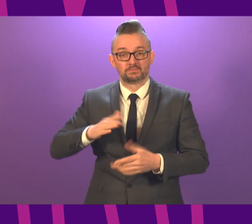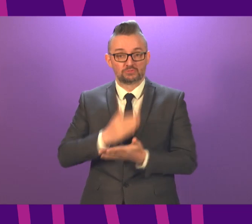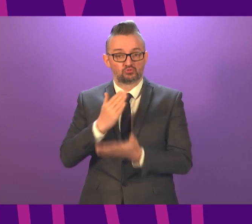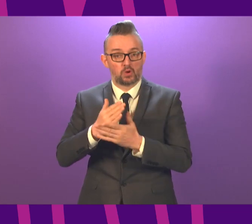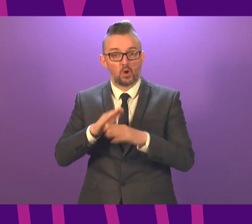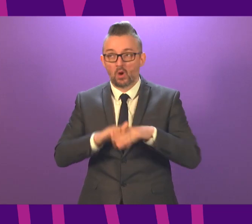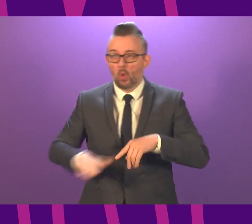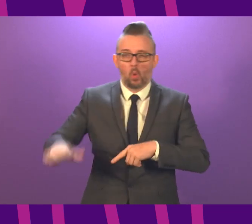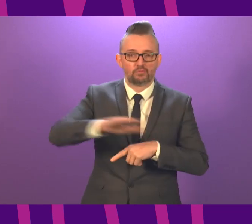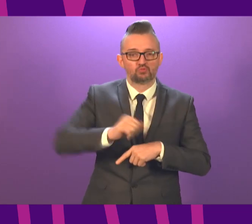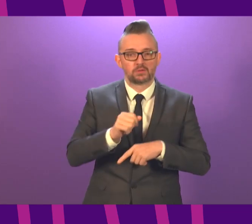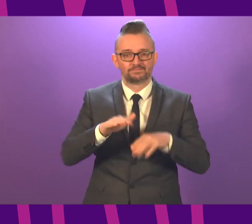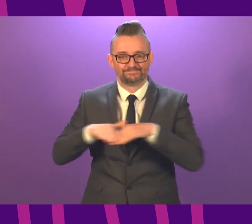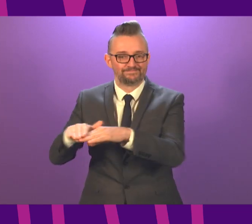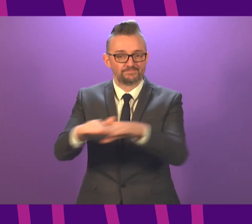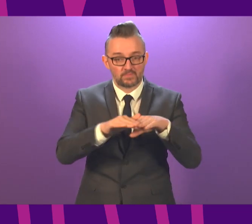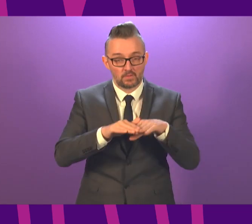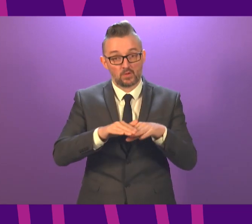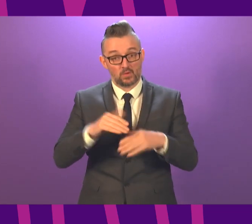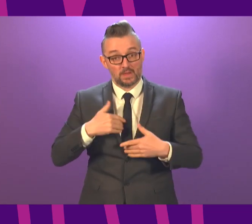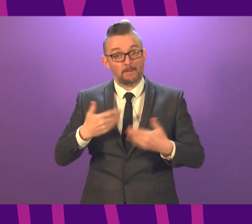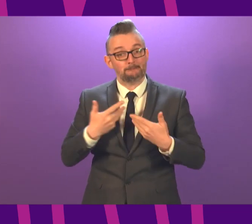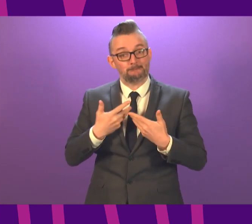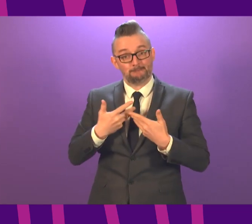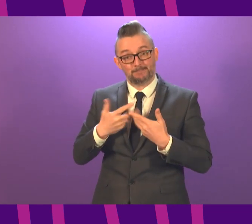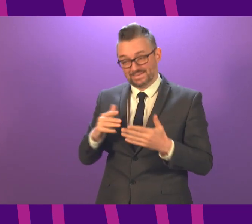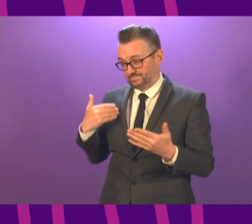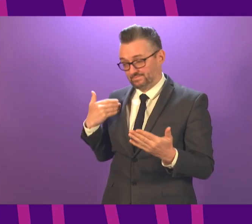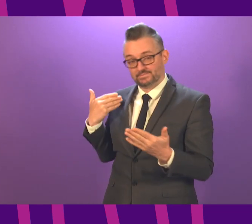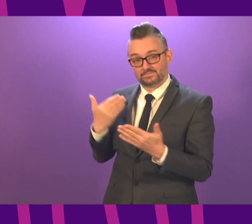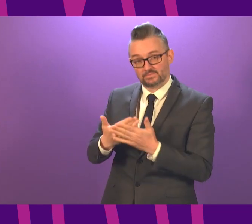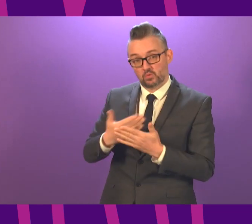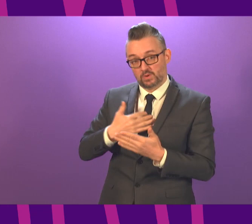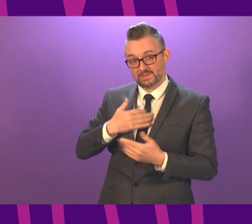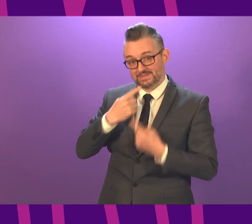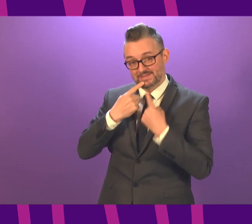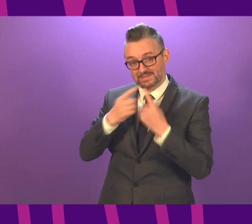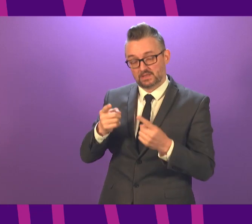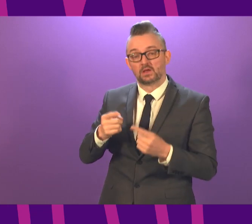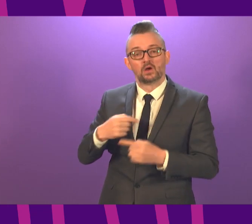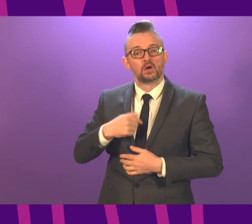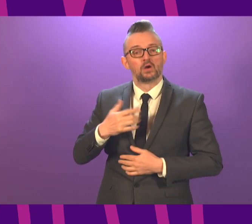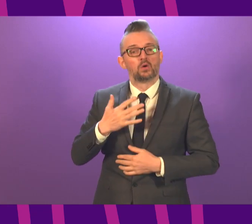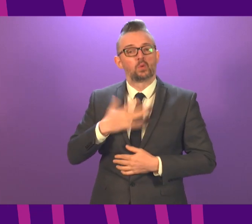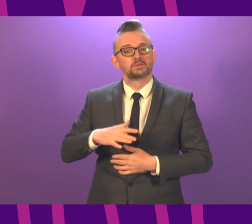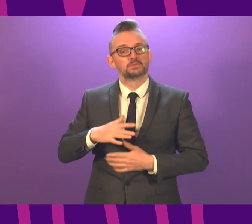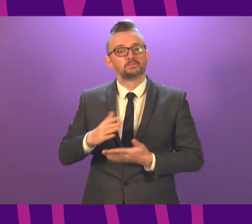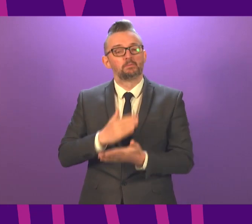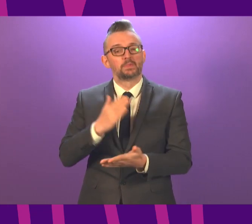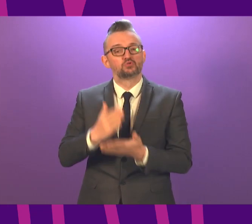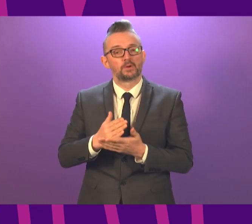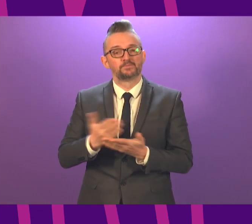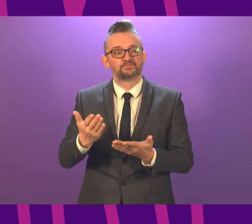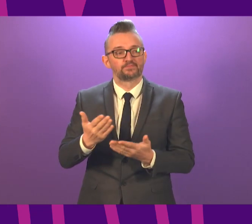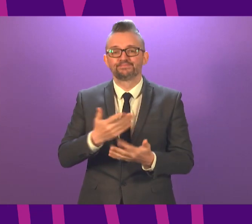across the country. We have already taken steps, as I indicated in my opening remarks, to ensure that more young people have access